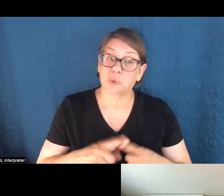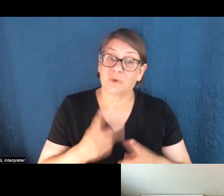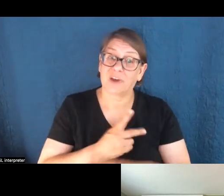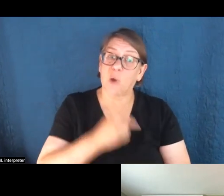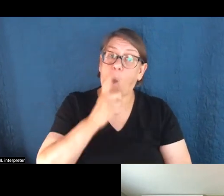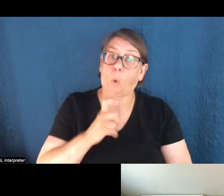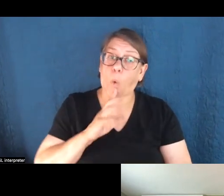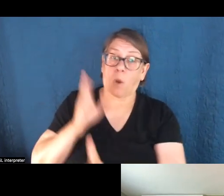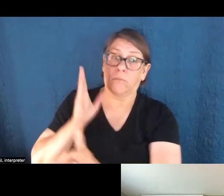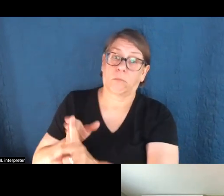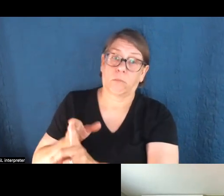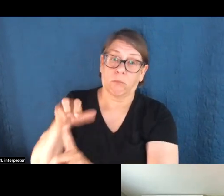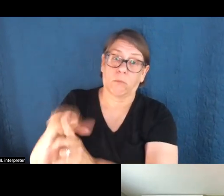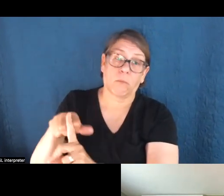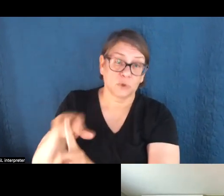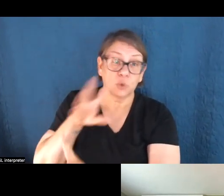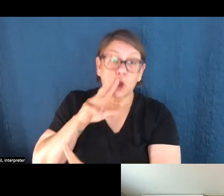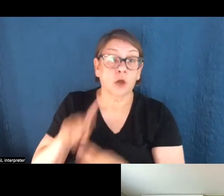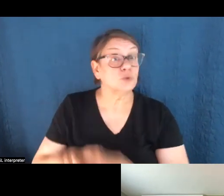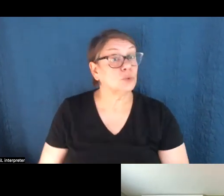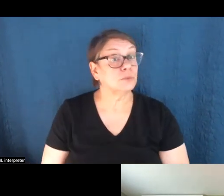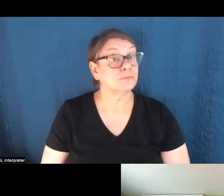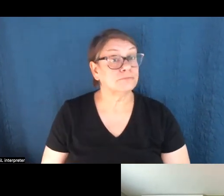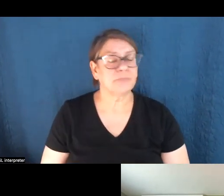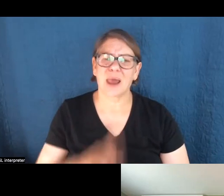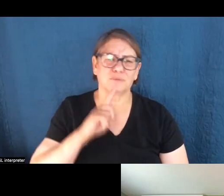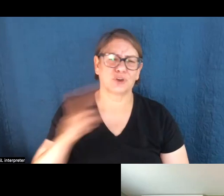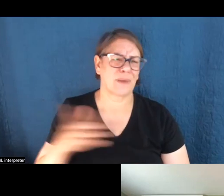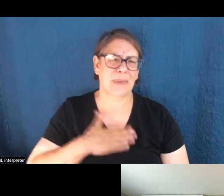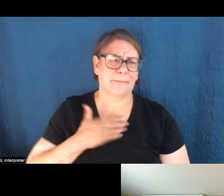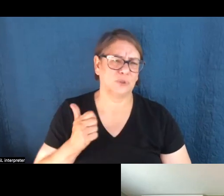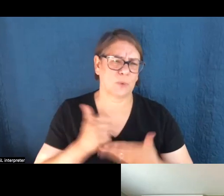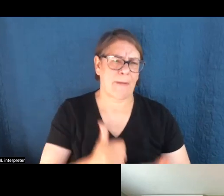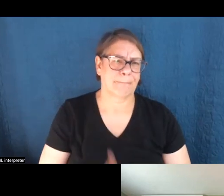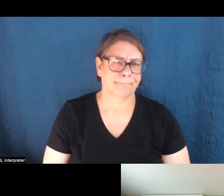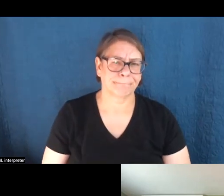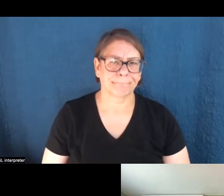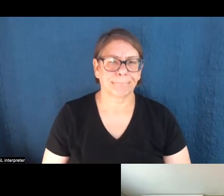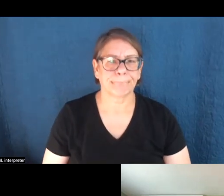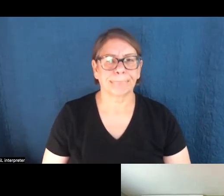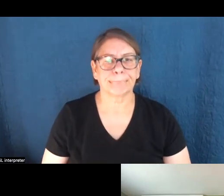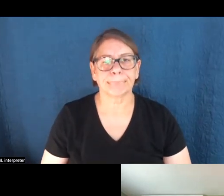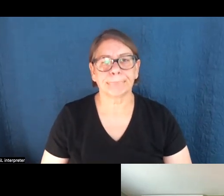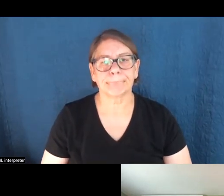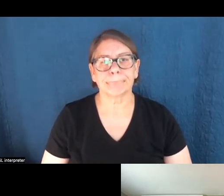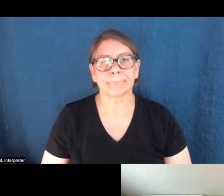that is in your state or in your part of the country and reach out to them and, and I'm sure they'll be happy to help you. Thanks.